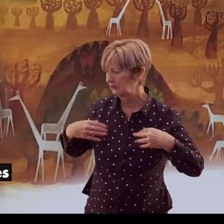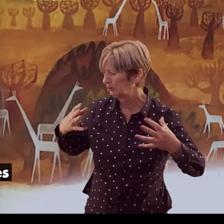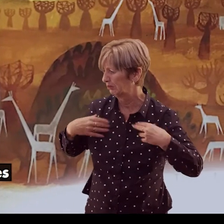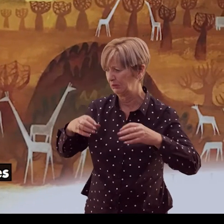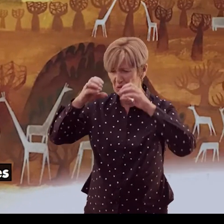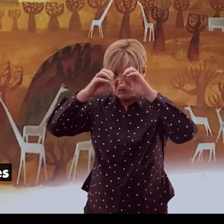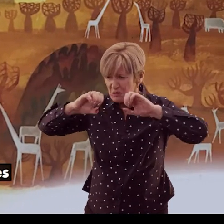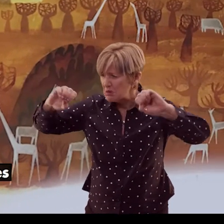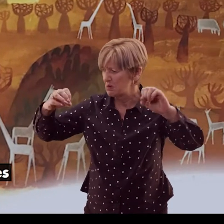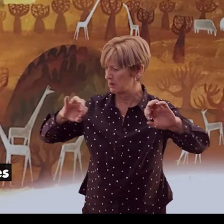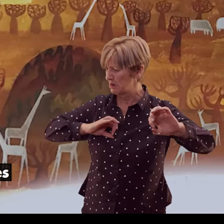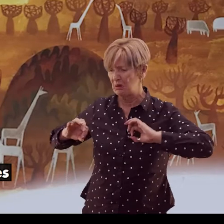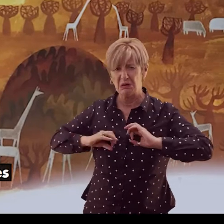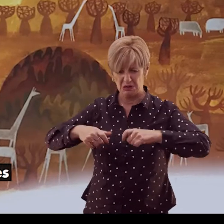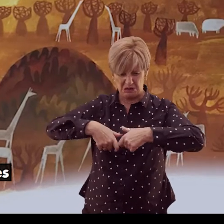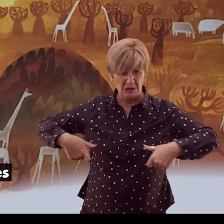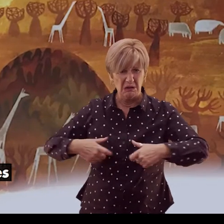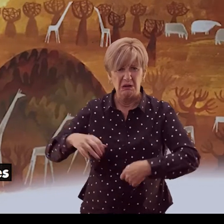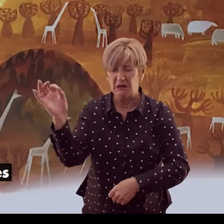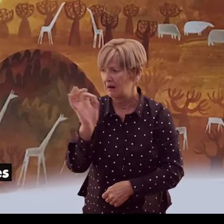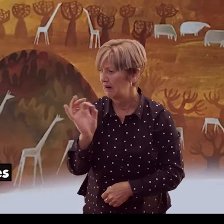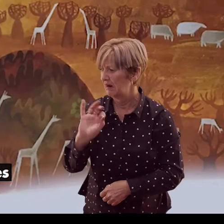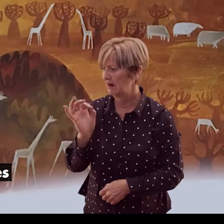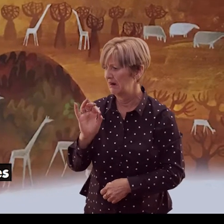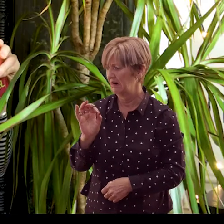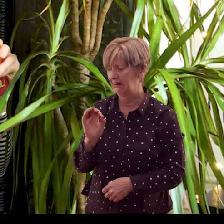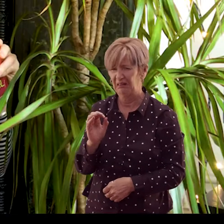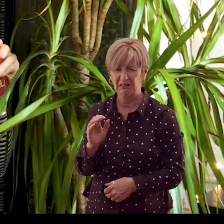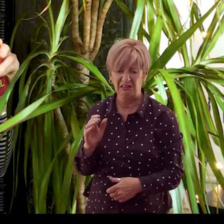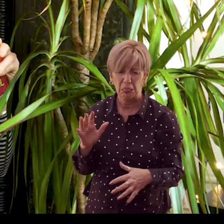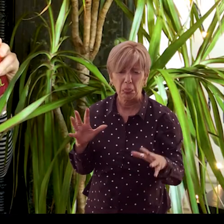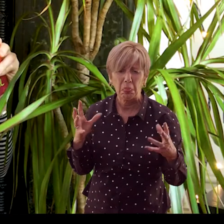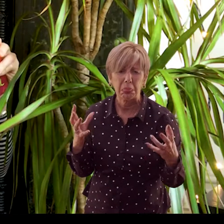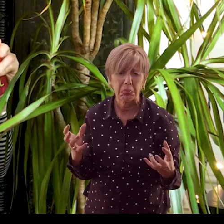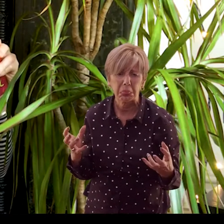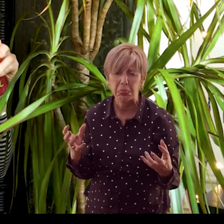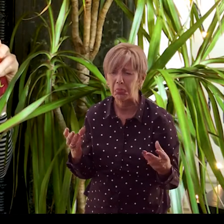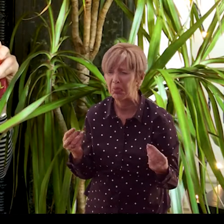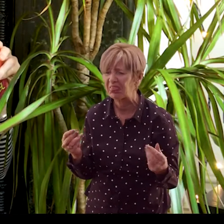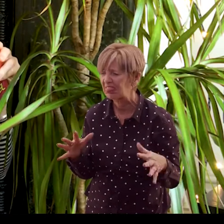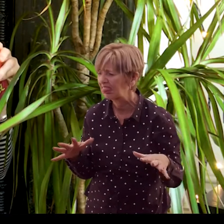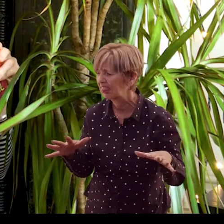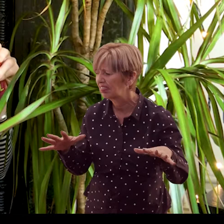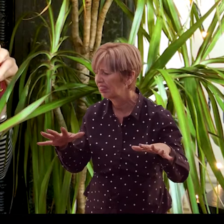no horns, no spots and no stripes. Just dull and dusty.